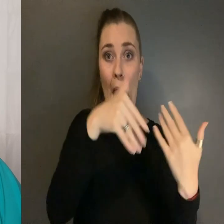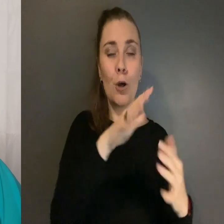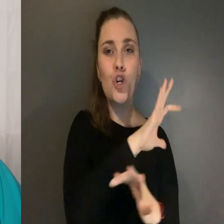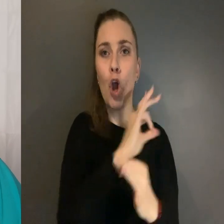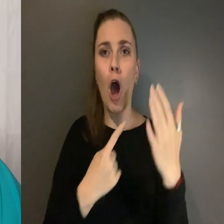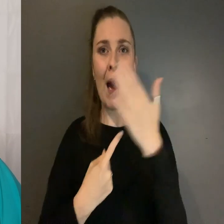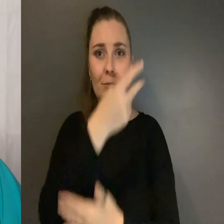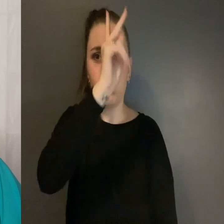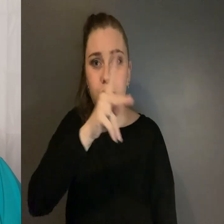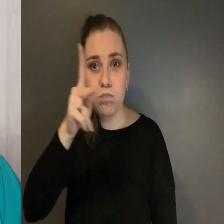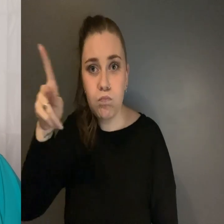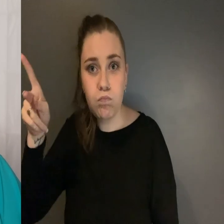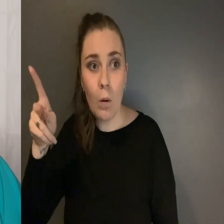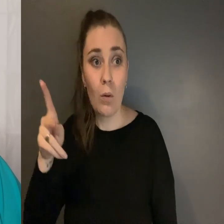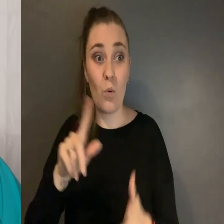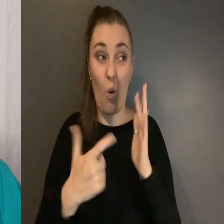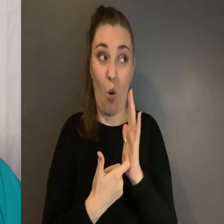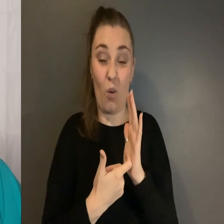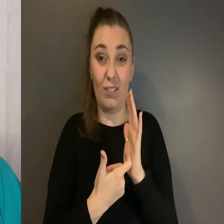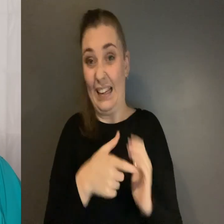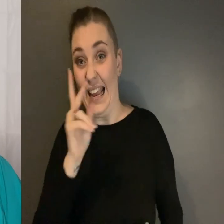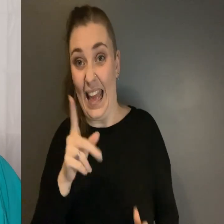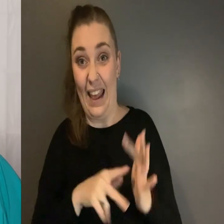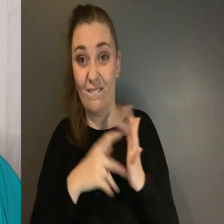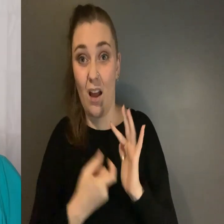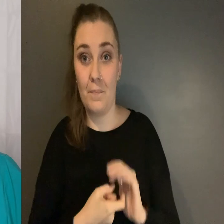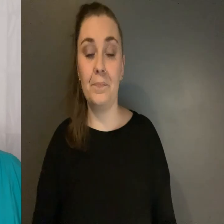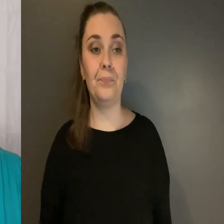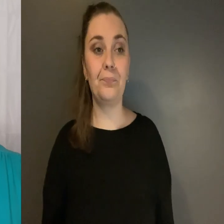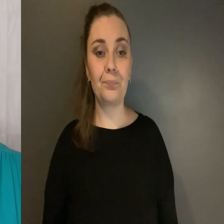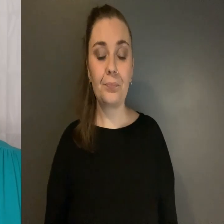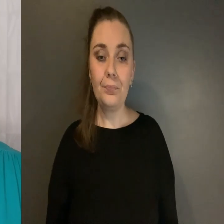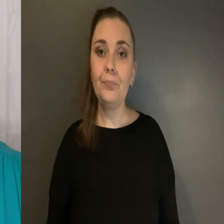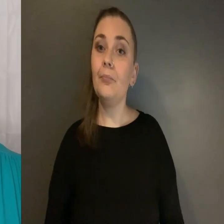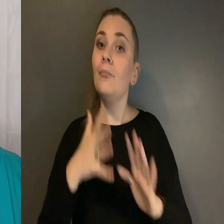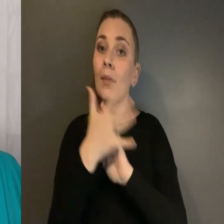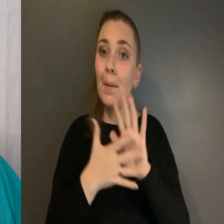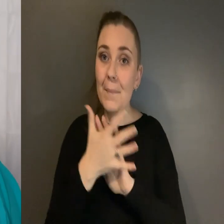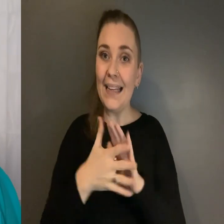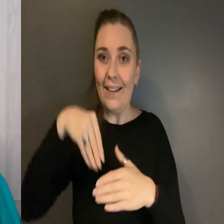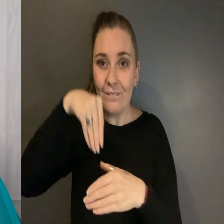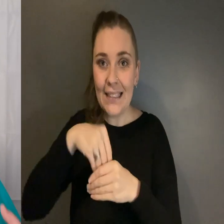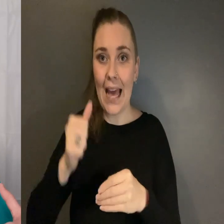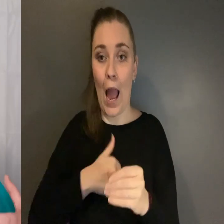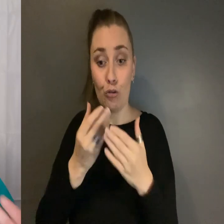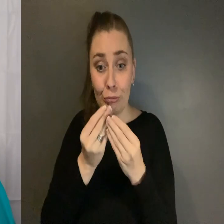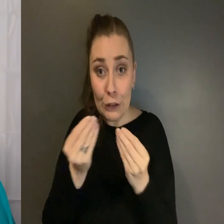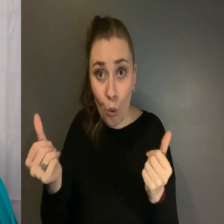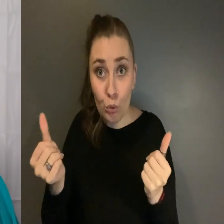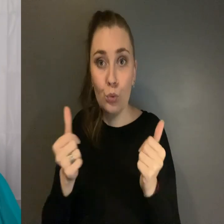as often or ideally again It means investing our resources in education,